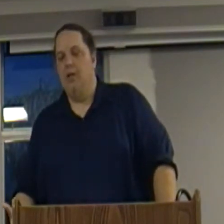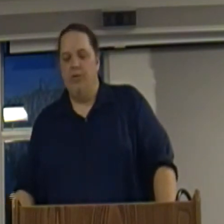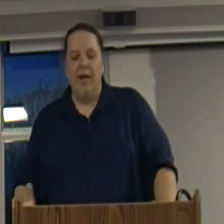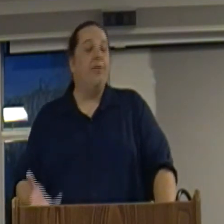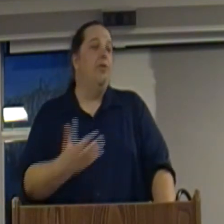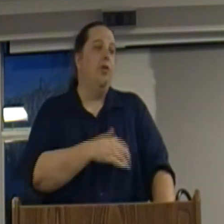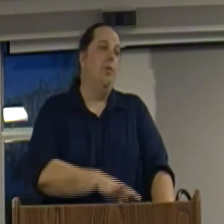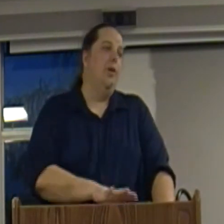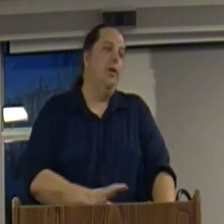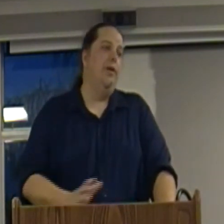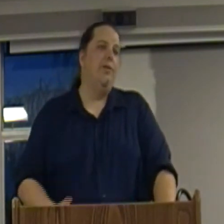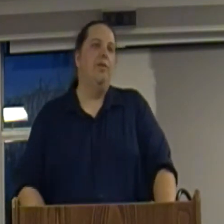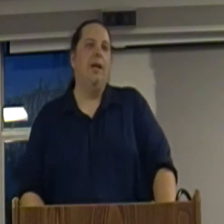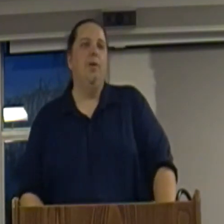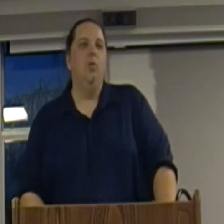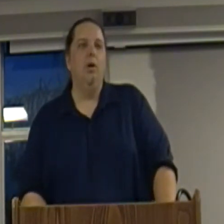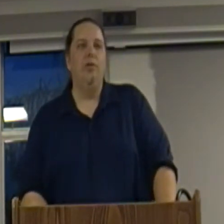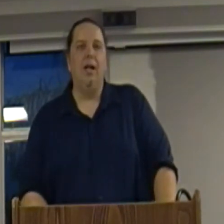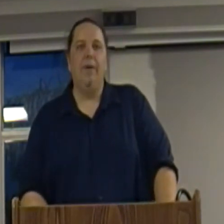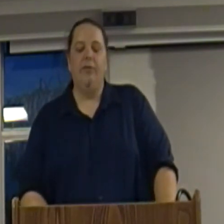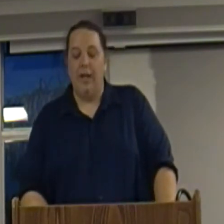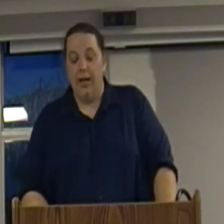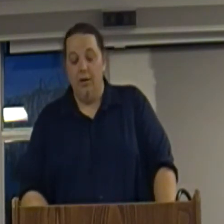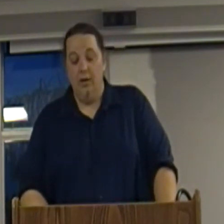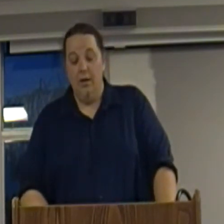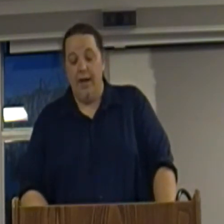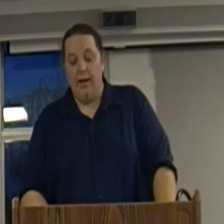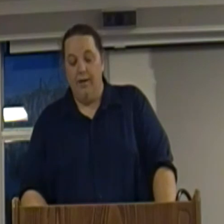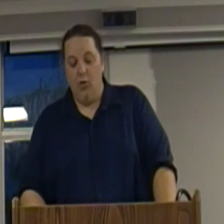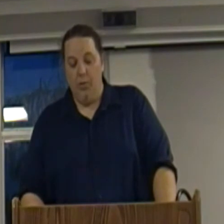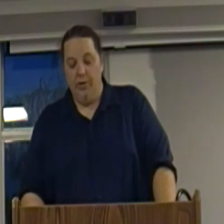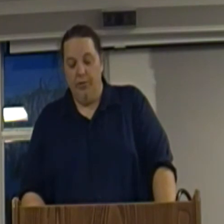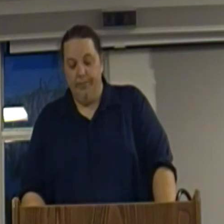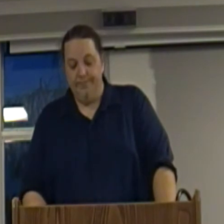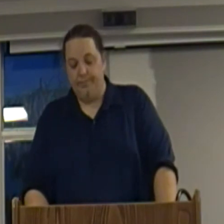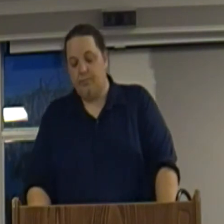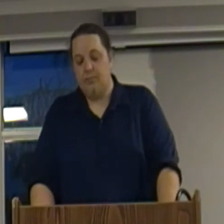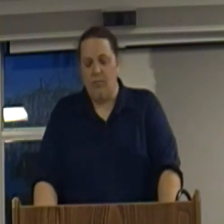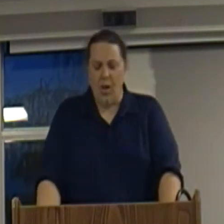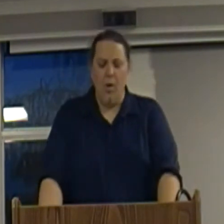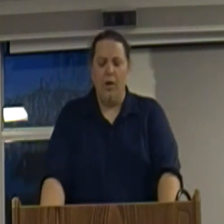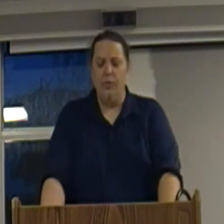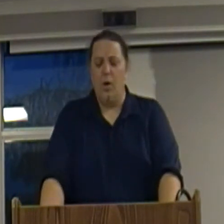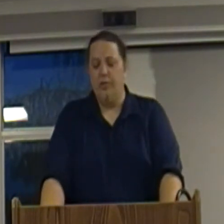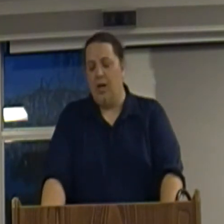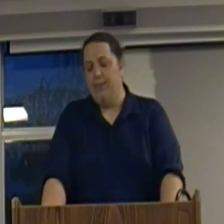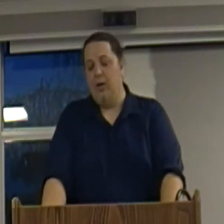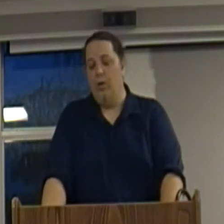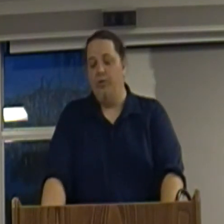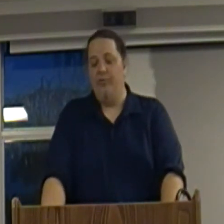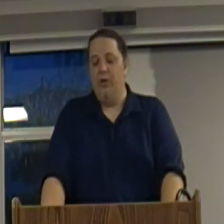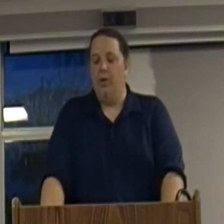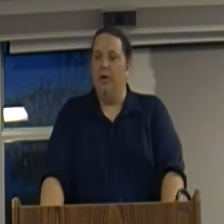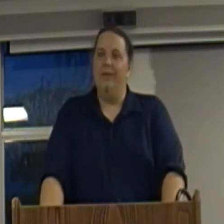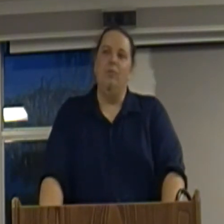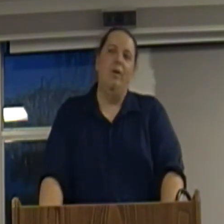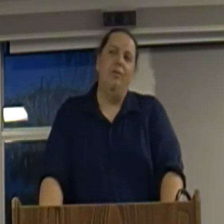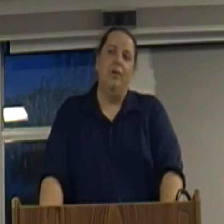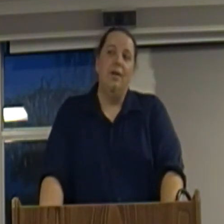And so, that's the term that, you know, that's the type that we're going to talk about today. That kind of corporatism. We also want to talk about what is a free market and what is a